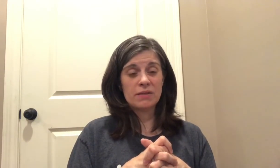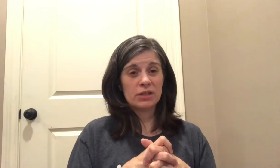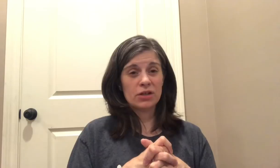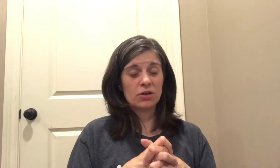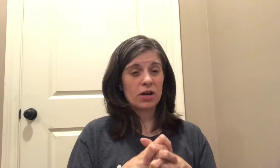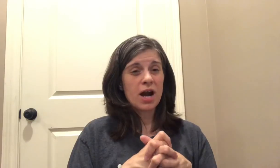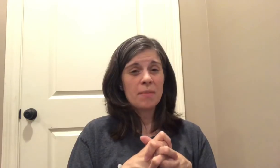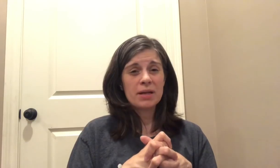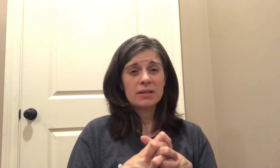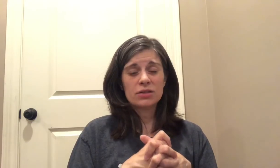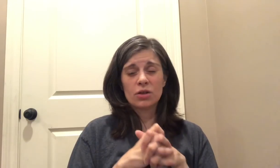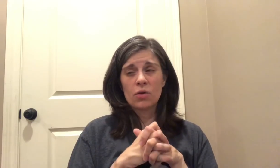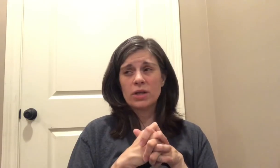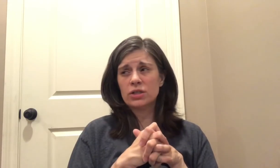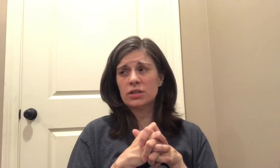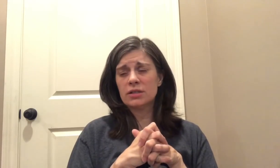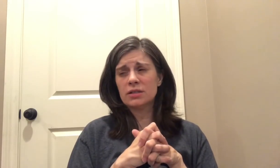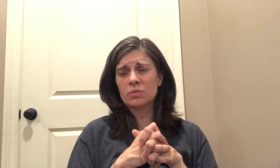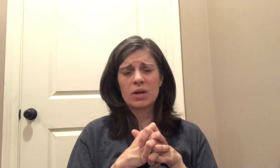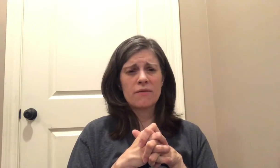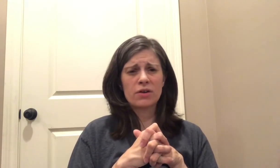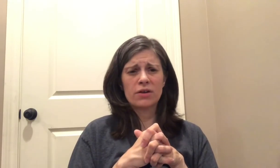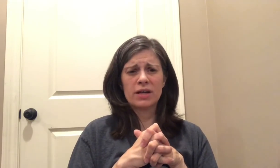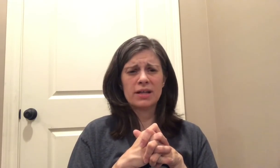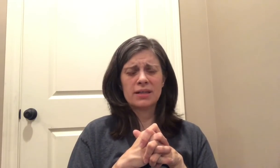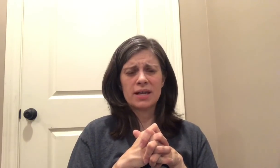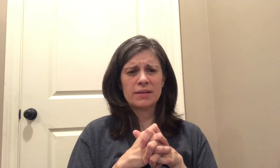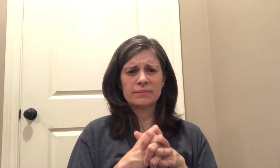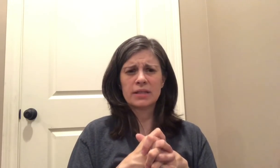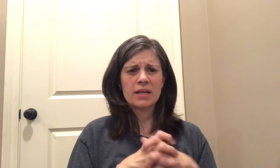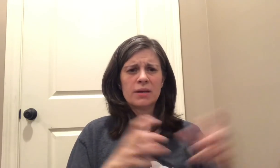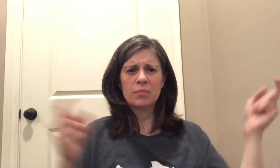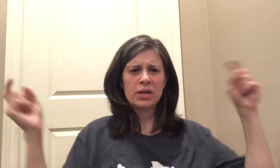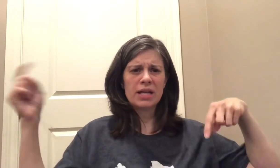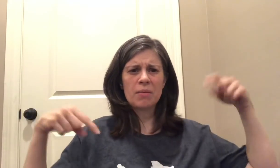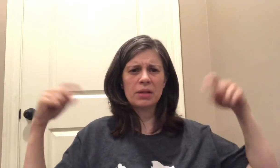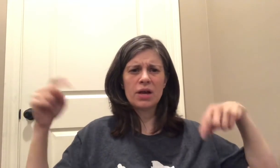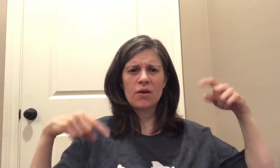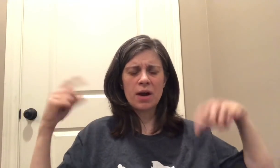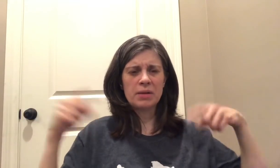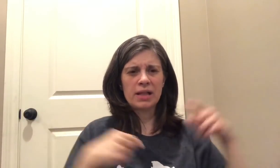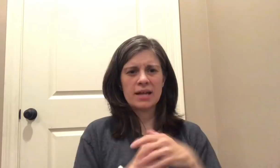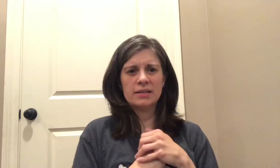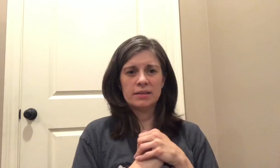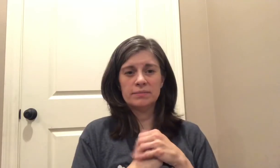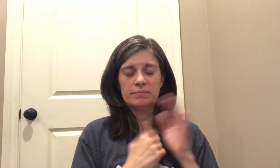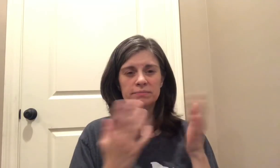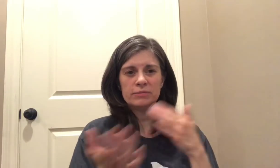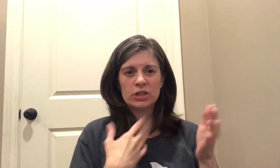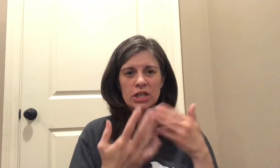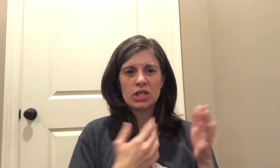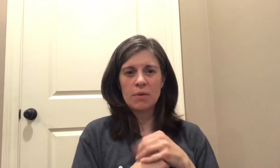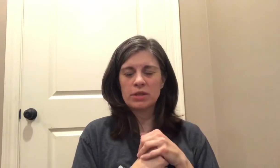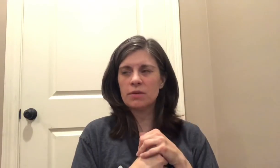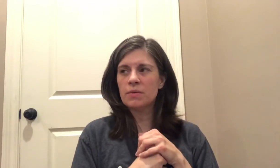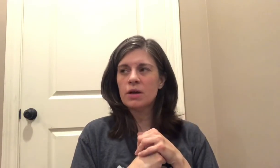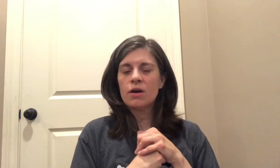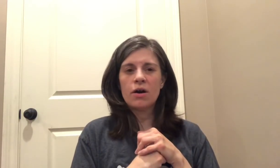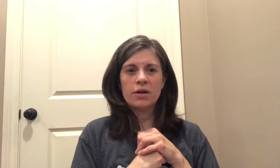love to hear your comments your questions whatever anything put it down below I'd be glad to chitty chat with you on